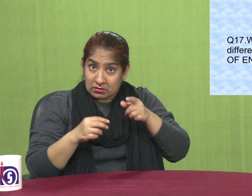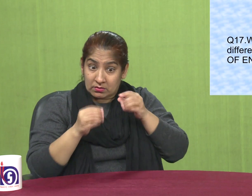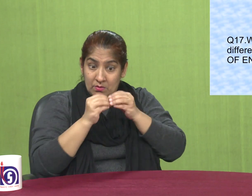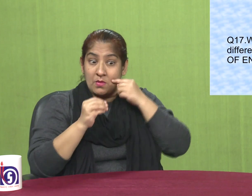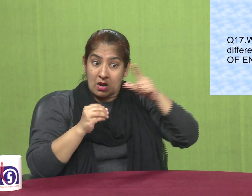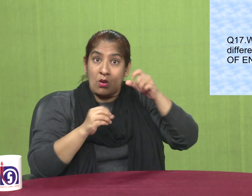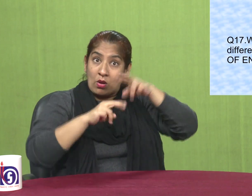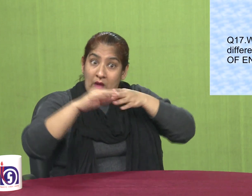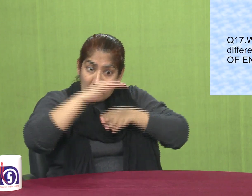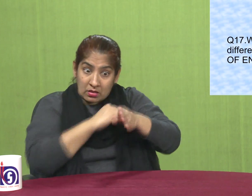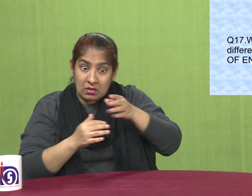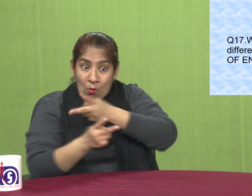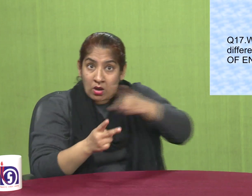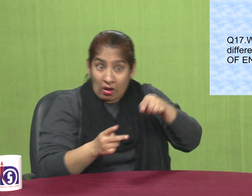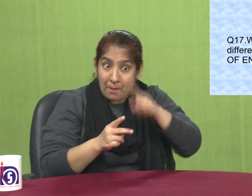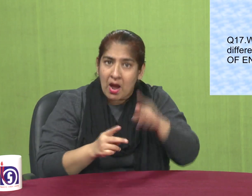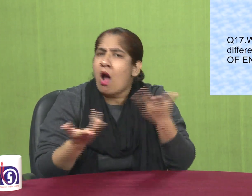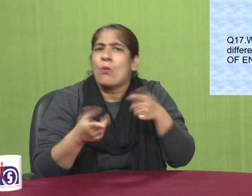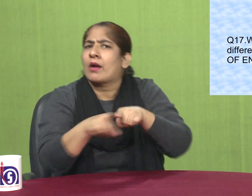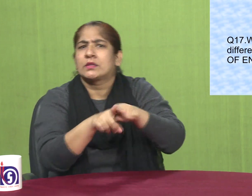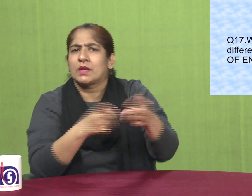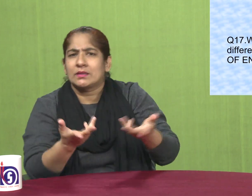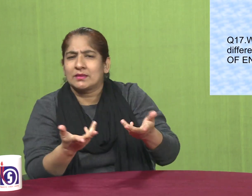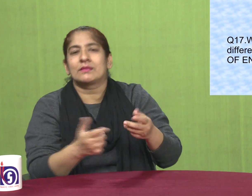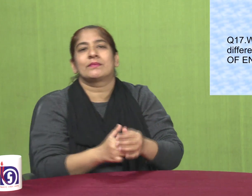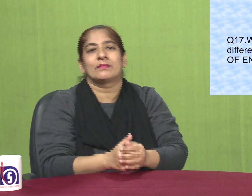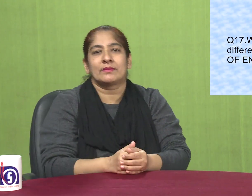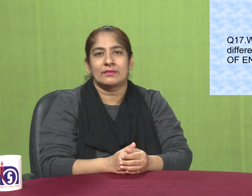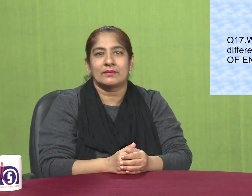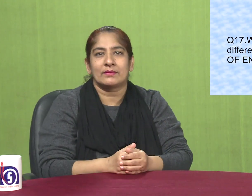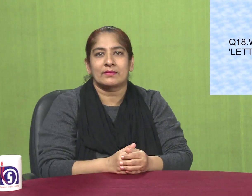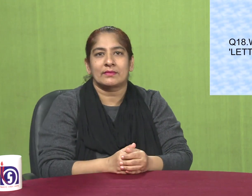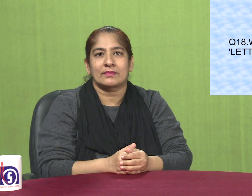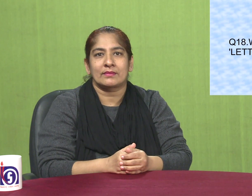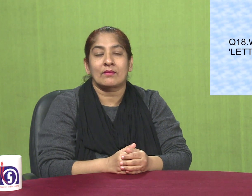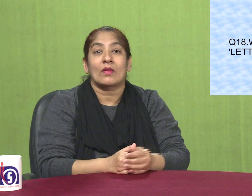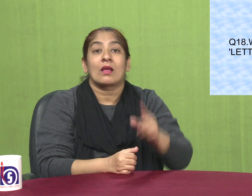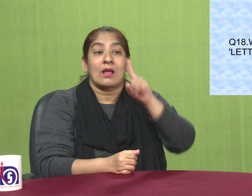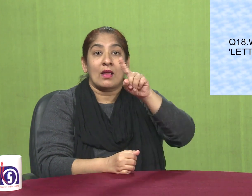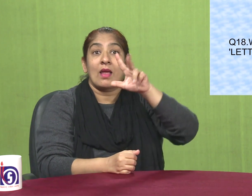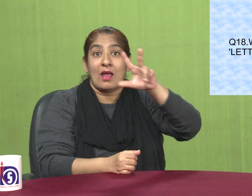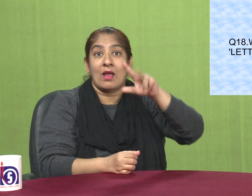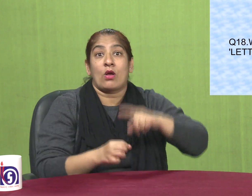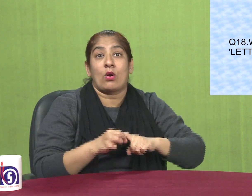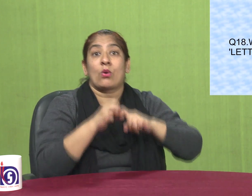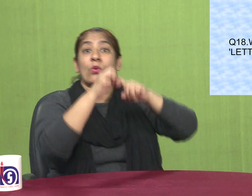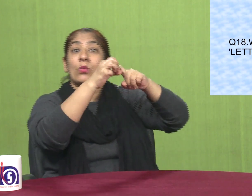bill of entry question number 18